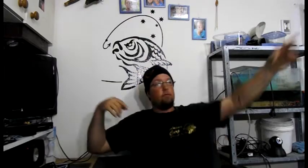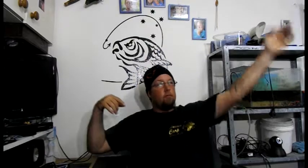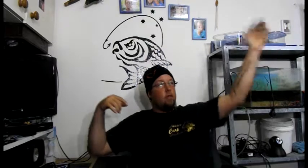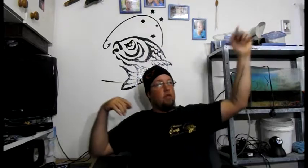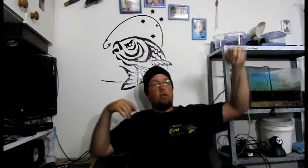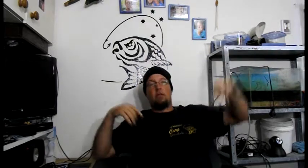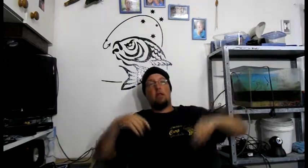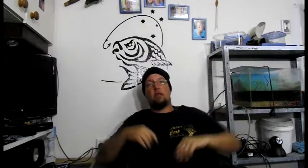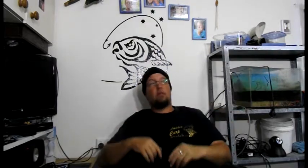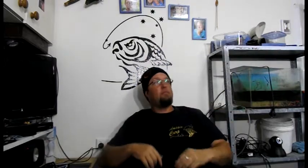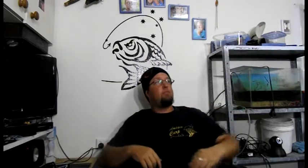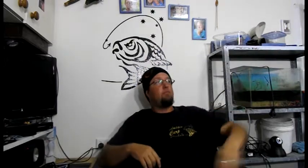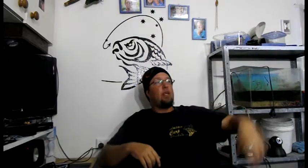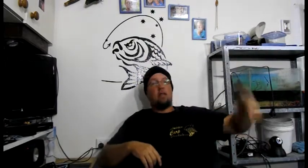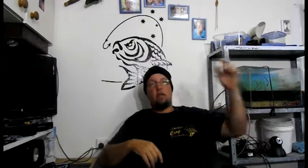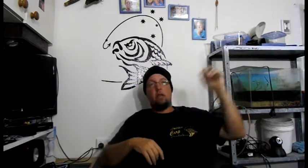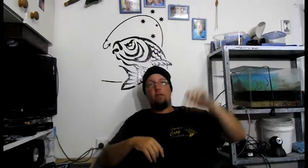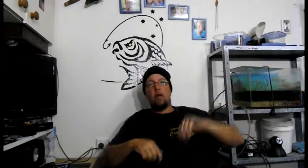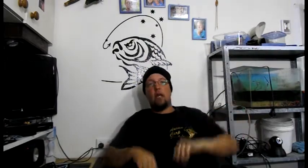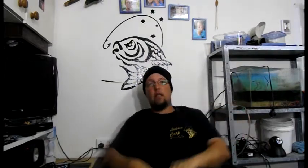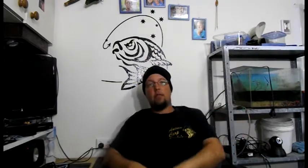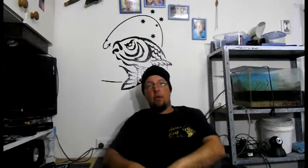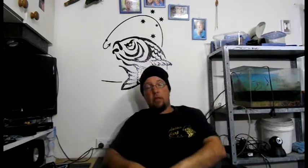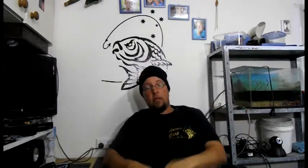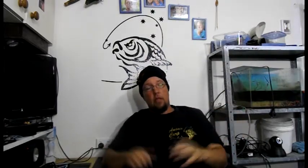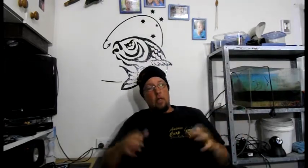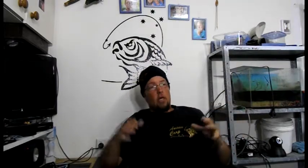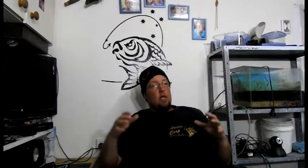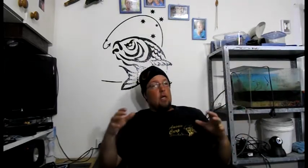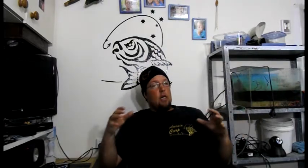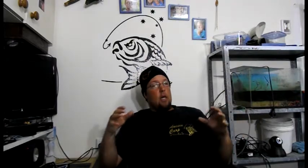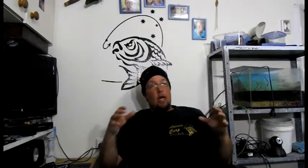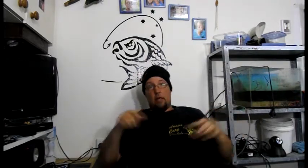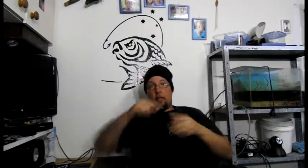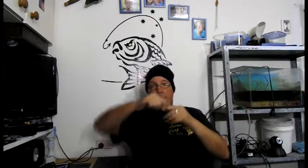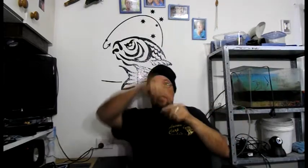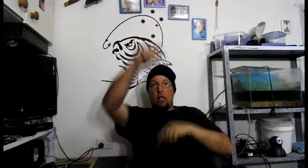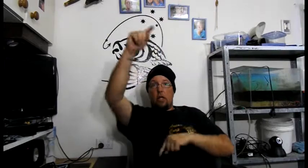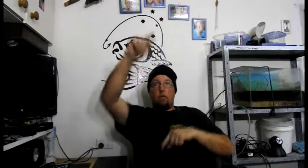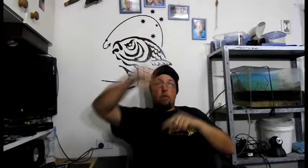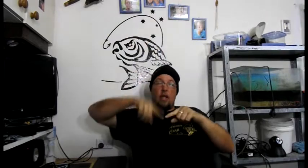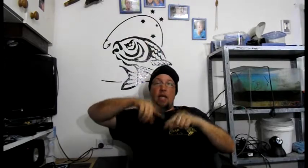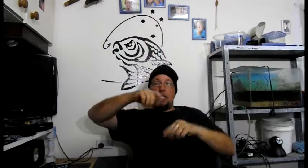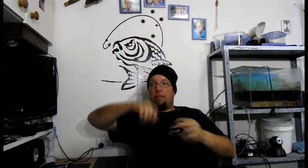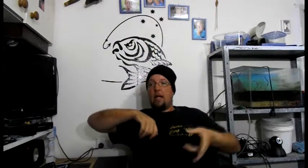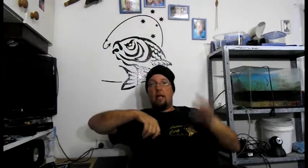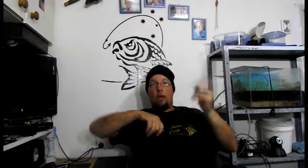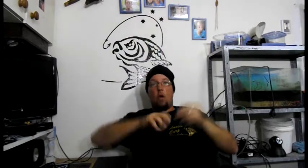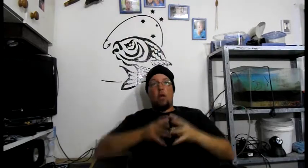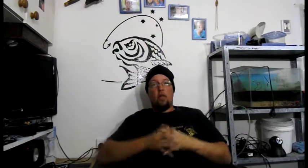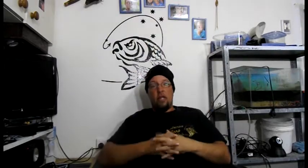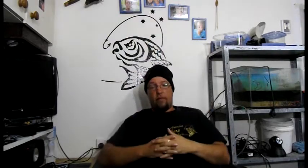runs like 30 foot out into the pond. And it's basically got an elastic band and a line on the end of it.